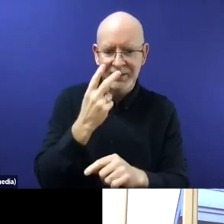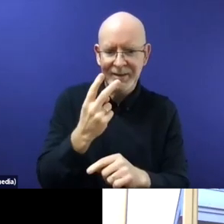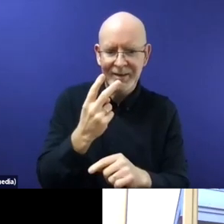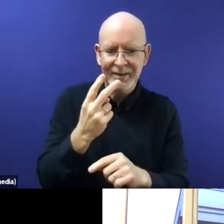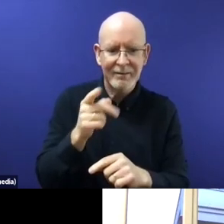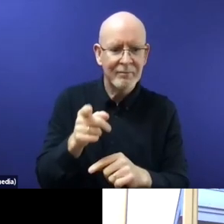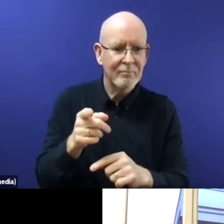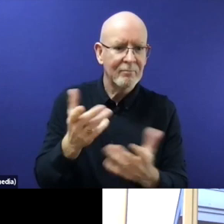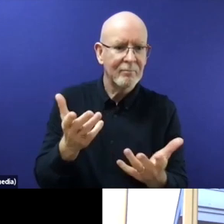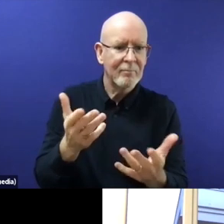cooperation.